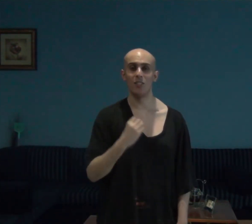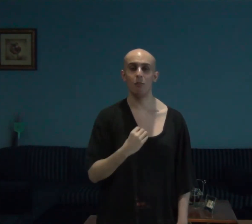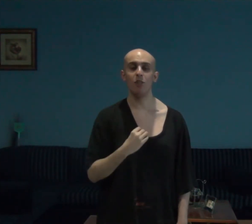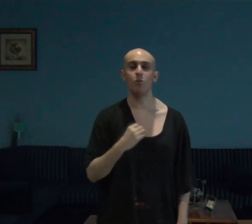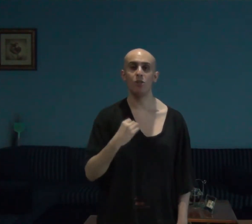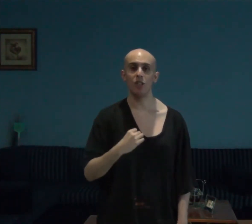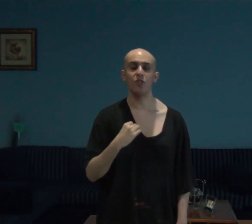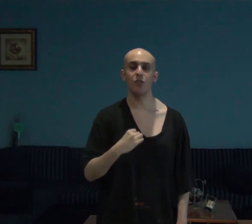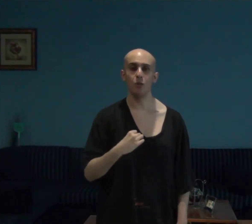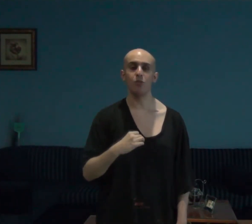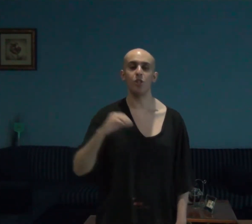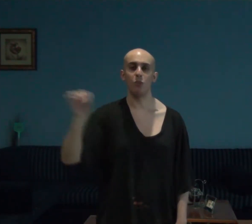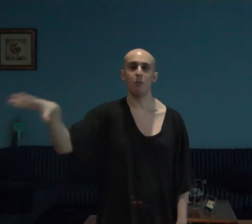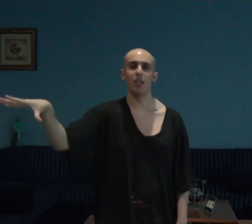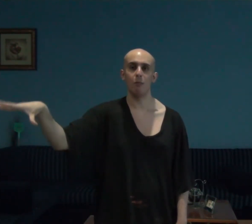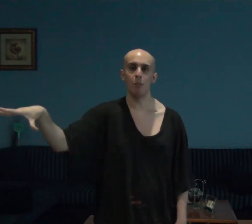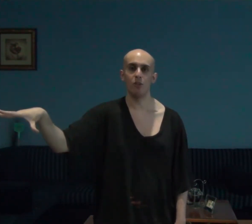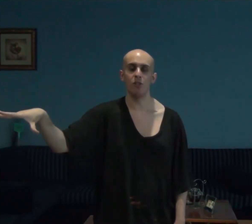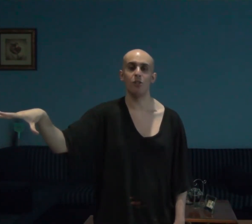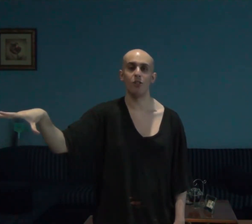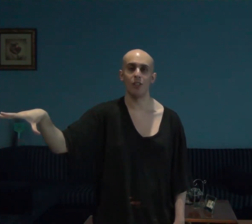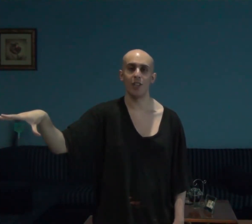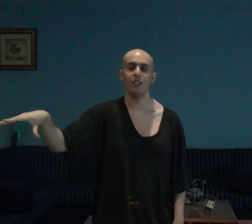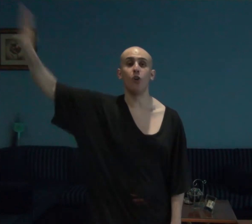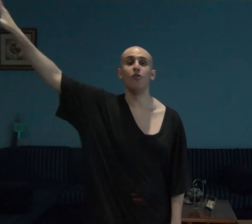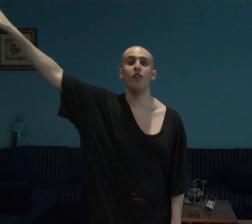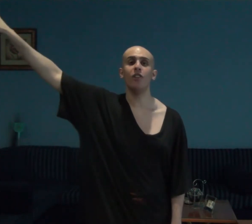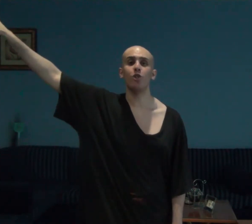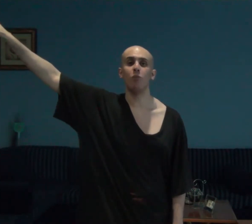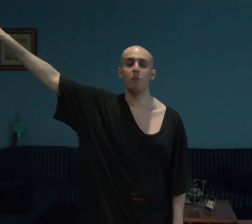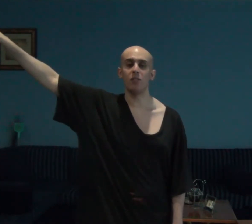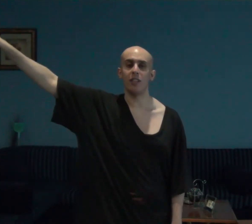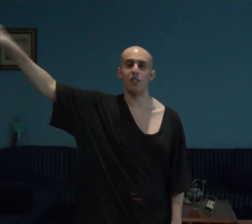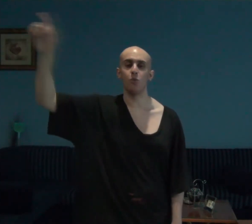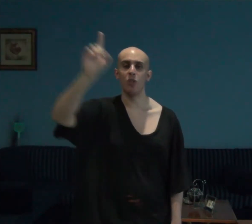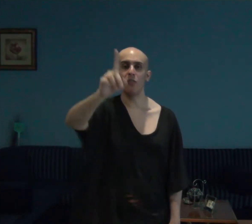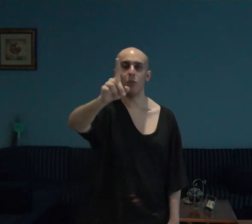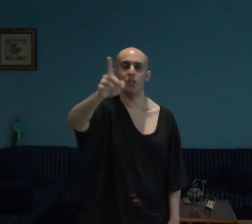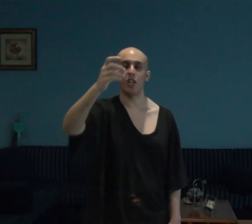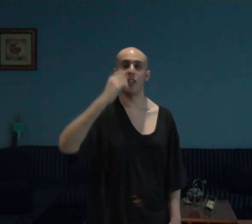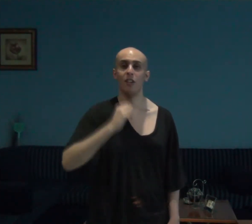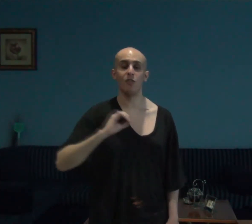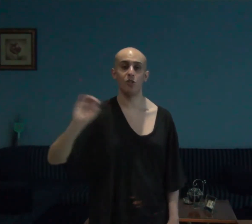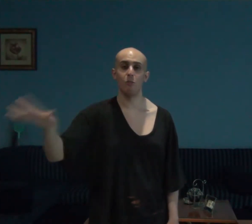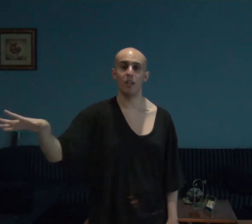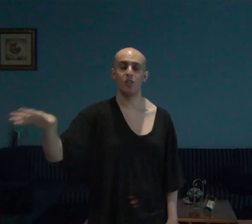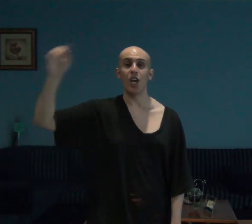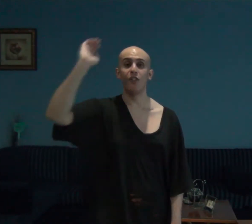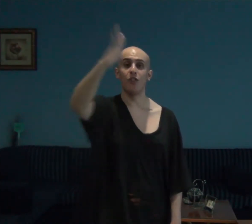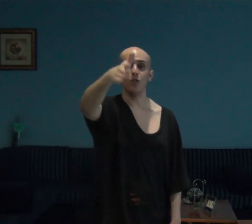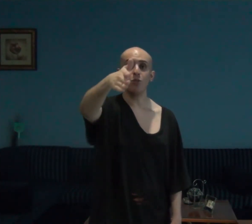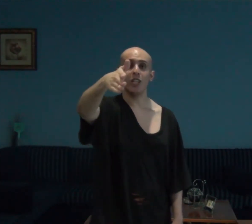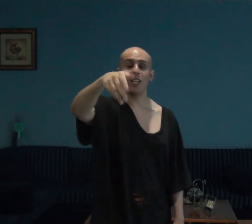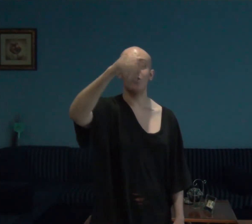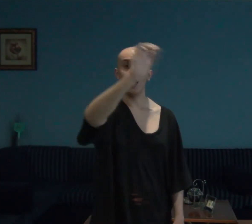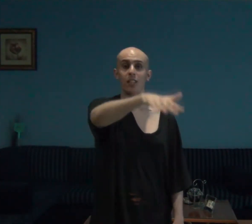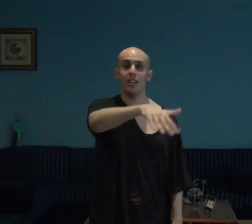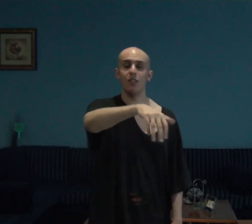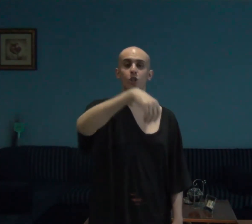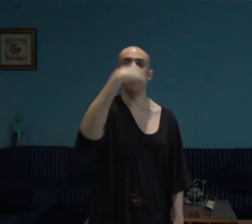someone who does view these webcam models online on various websites one of which i love so much and for you guys and gals who